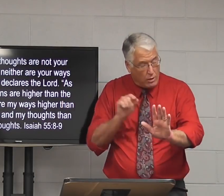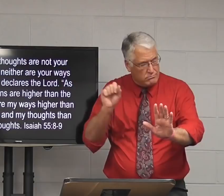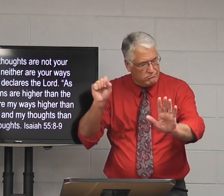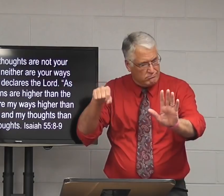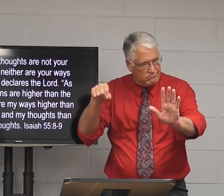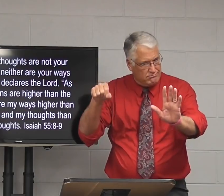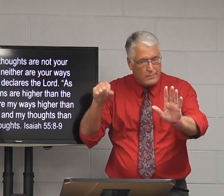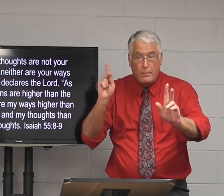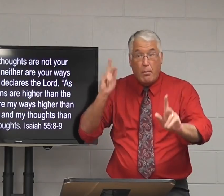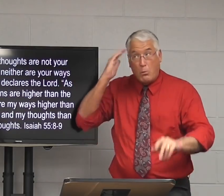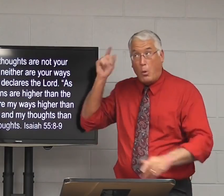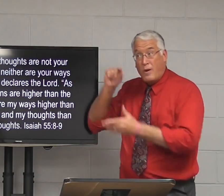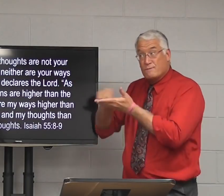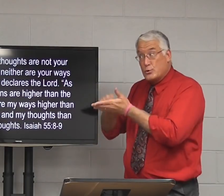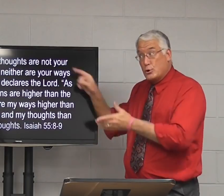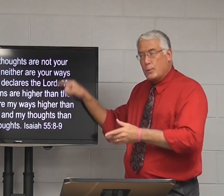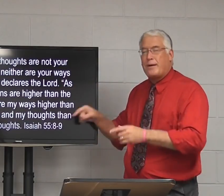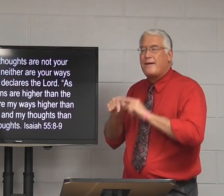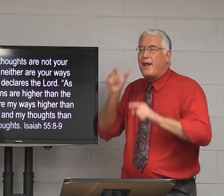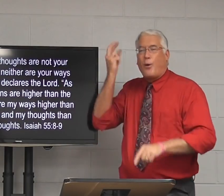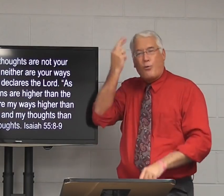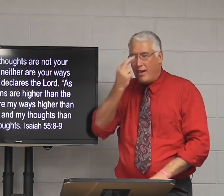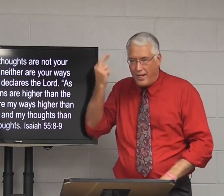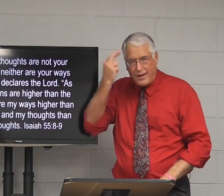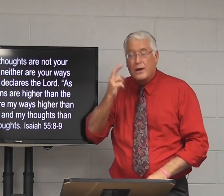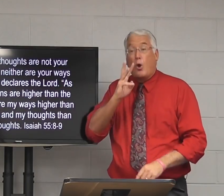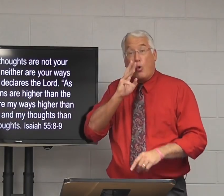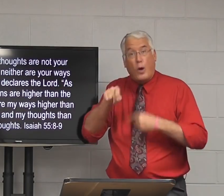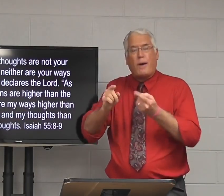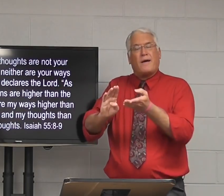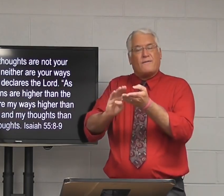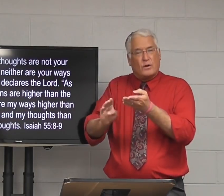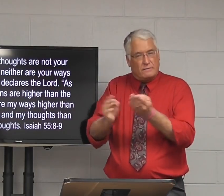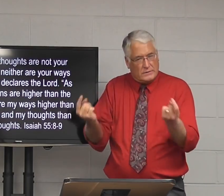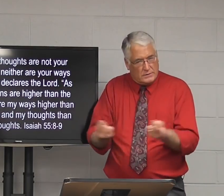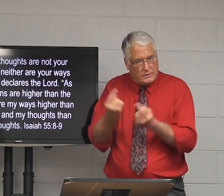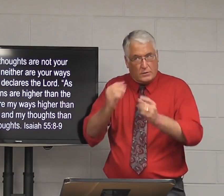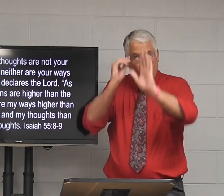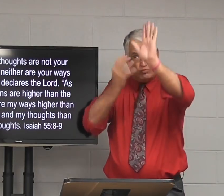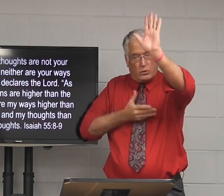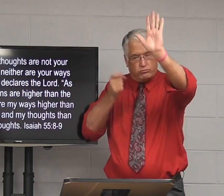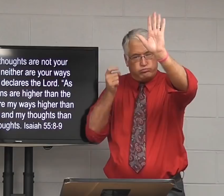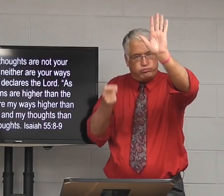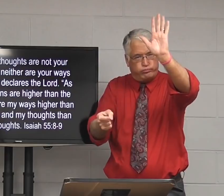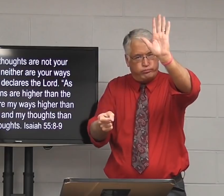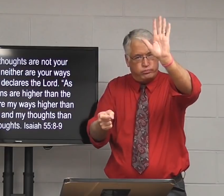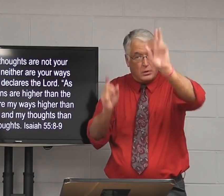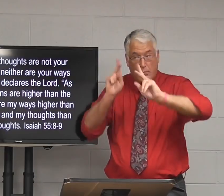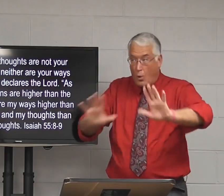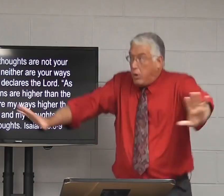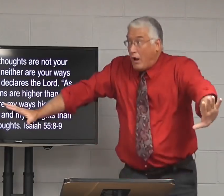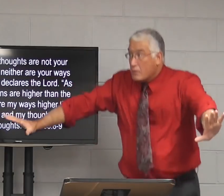in the scripture. So the people that know this verse, they don't realize that it's talking about the forgiveness and the grace.